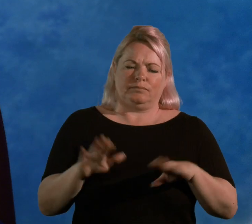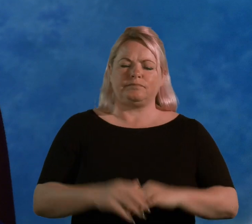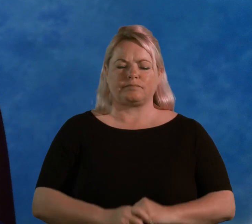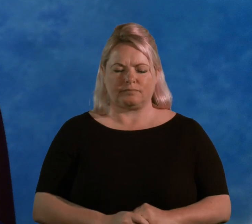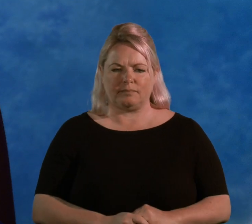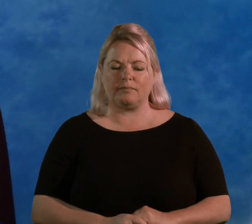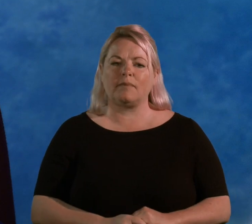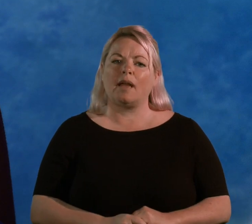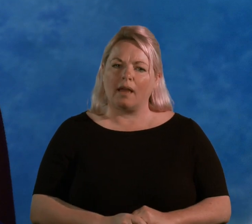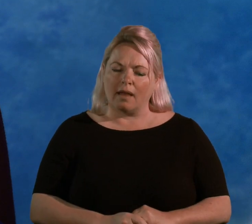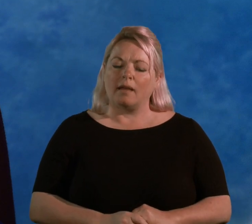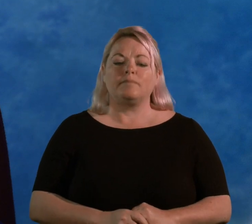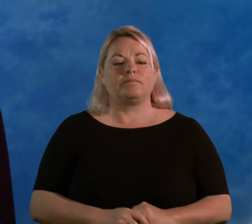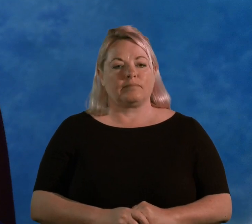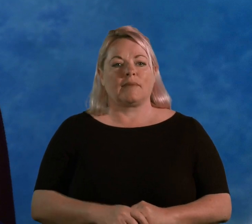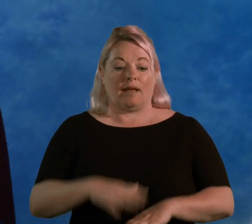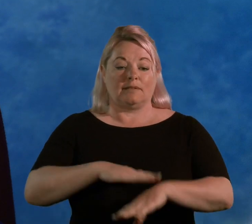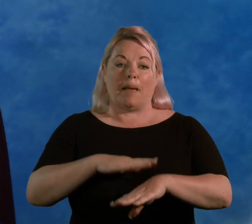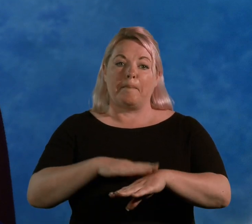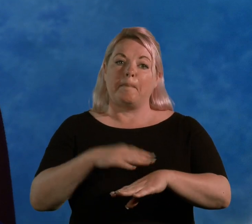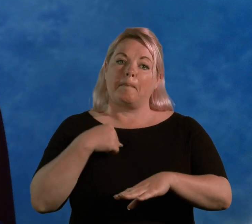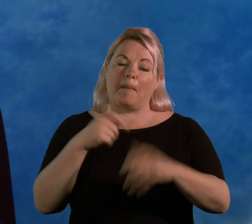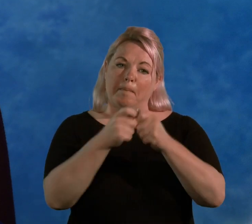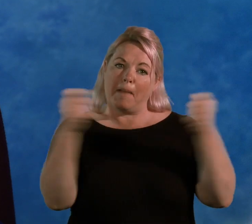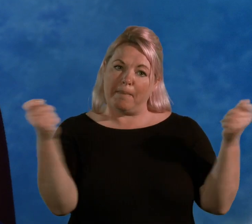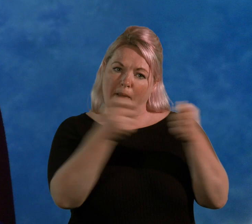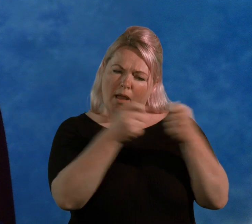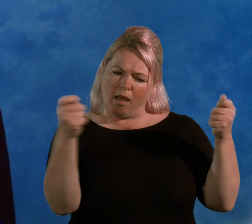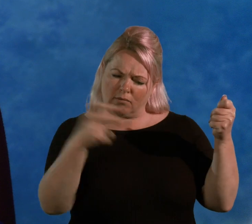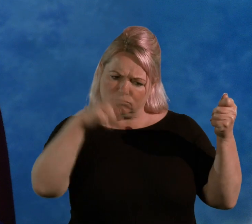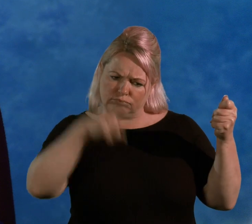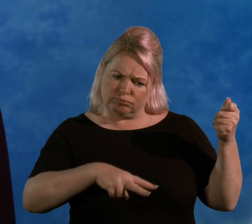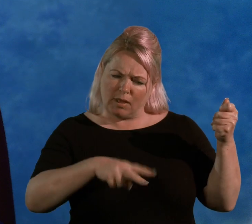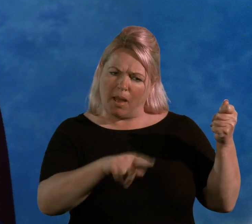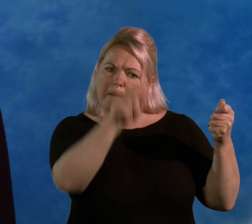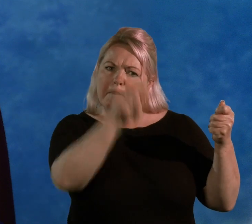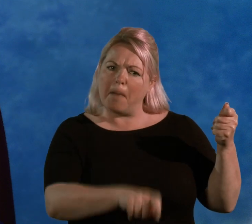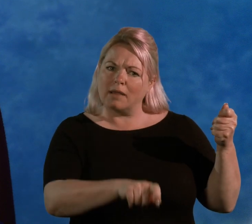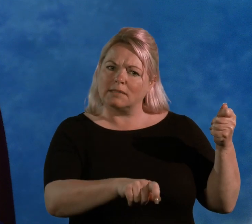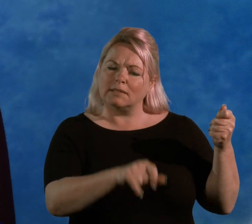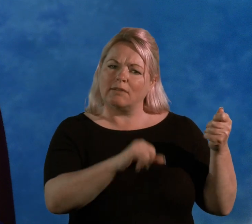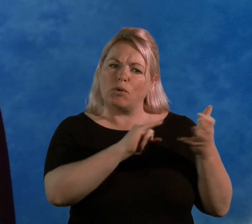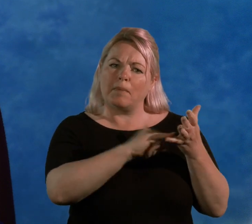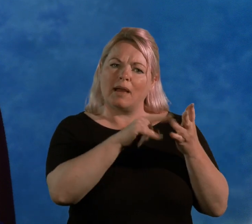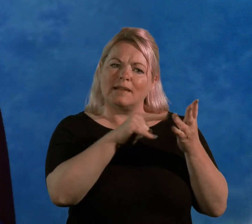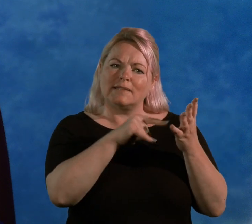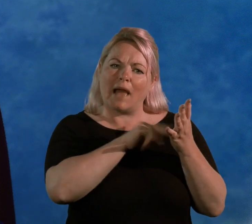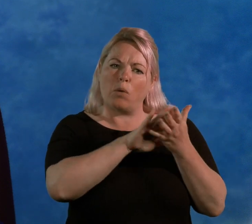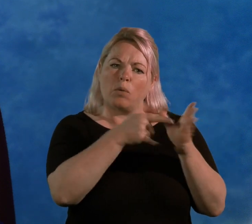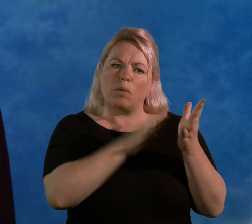happened to read the paper, and there was a person that had had an implant in Southampton, and was highly